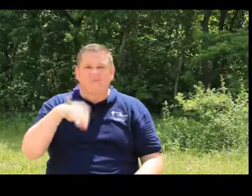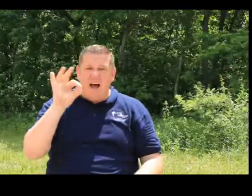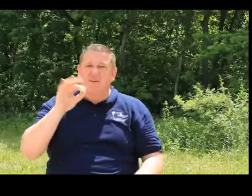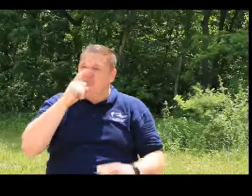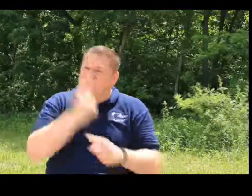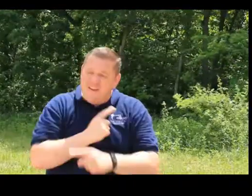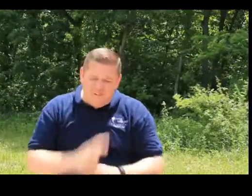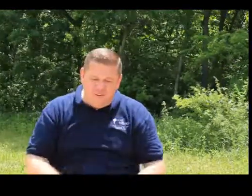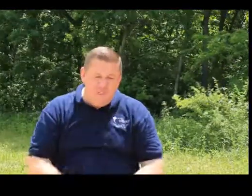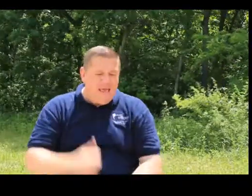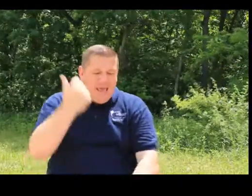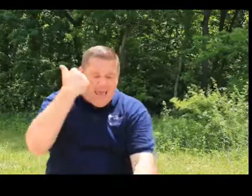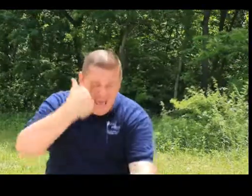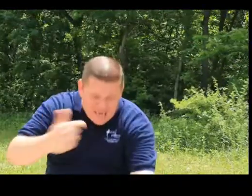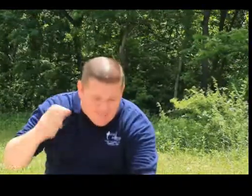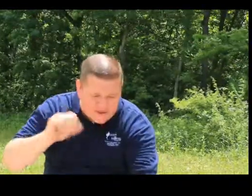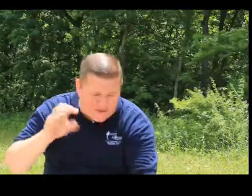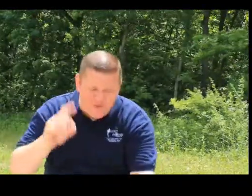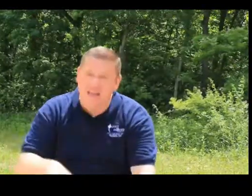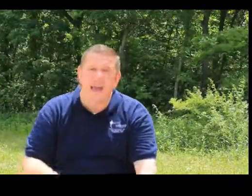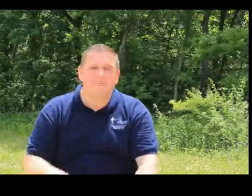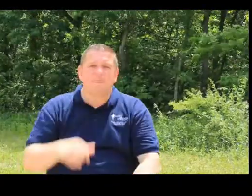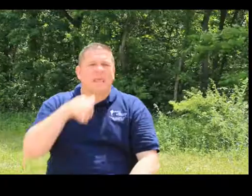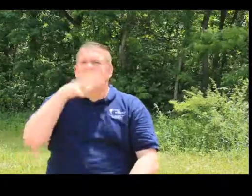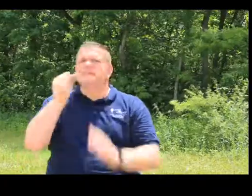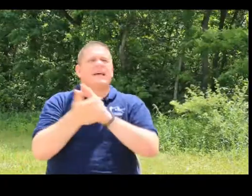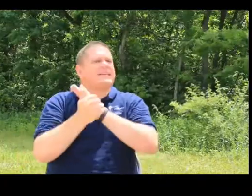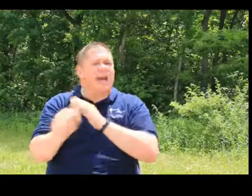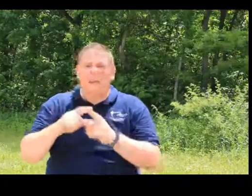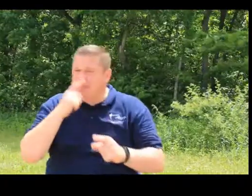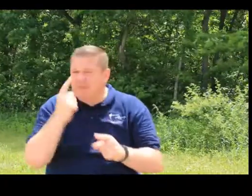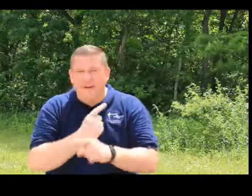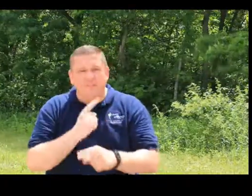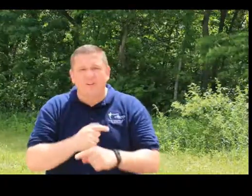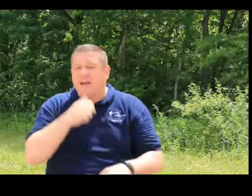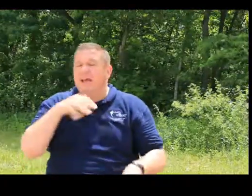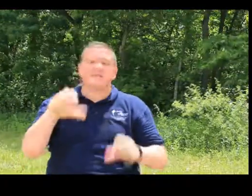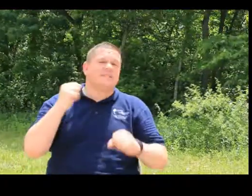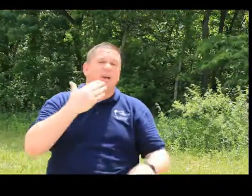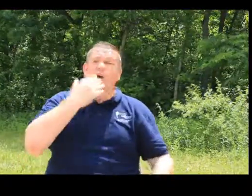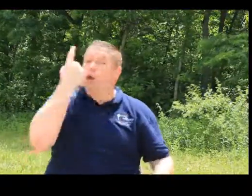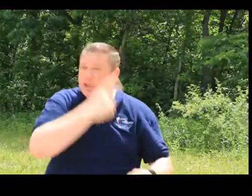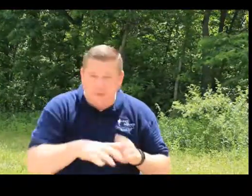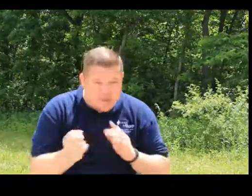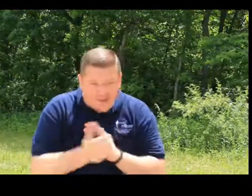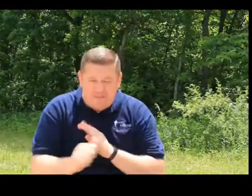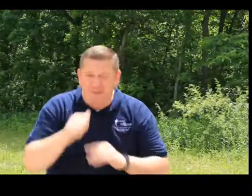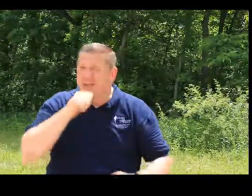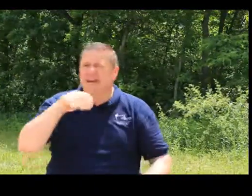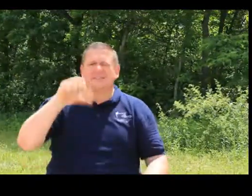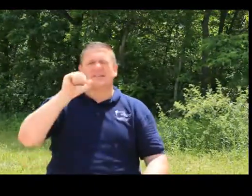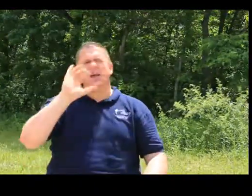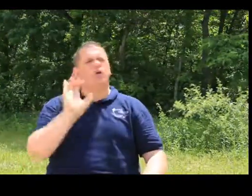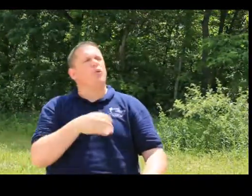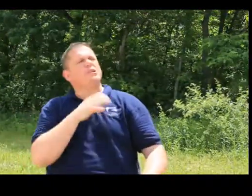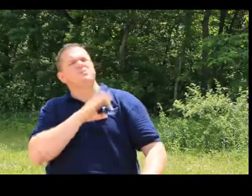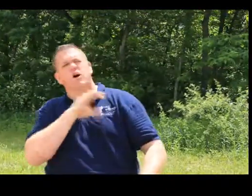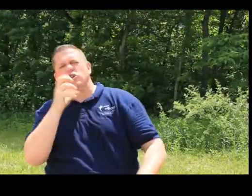found faithful. Anybody can do that. It doesn't take talent to be faithful. It doesn't take good looks to be faithful. It doesn't take charisma or